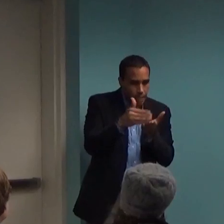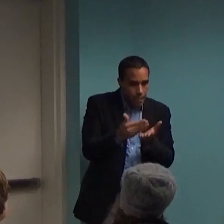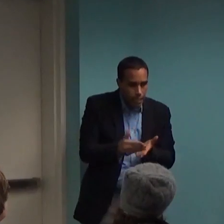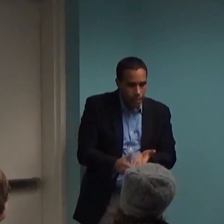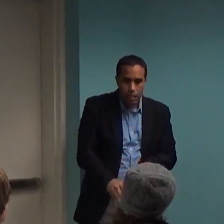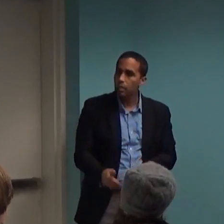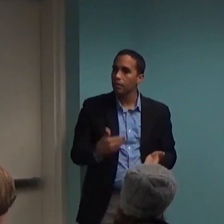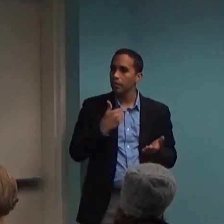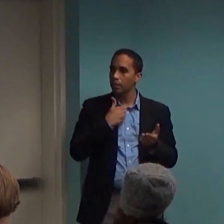lifestyle.